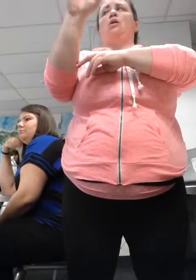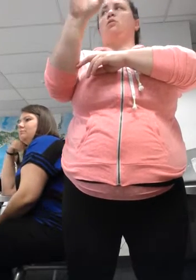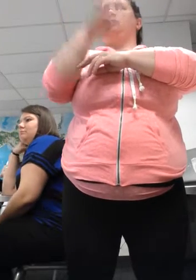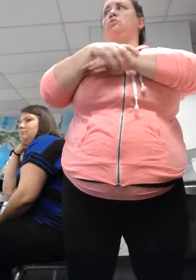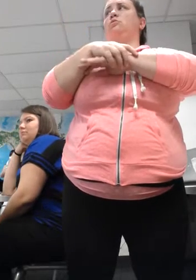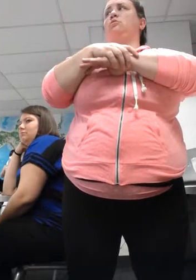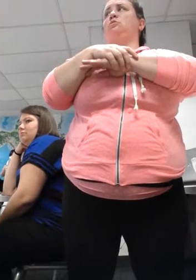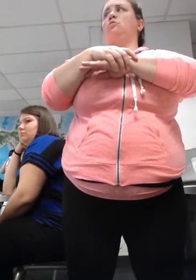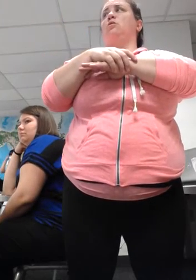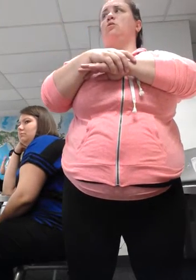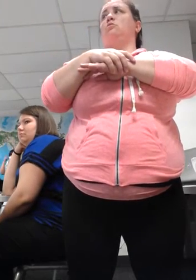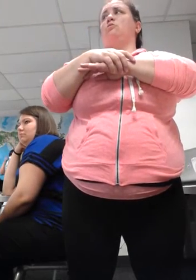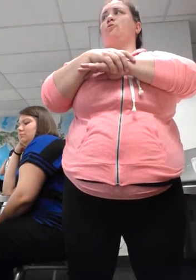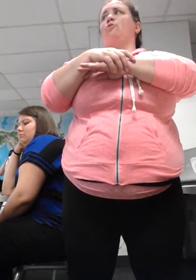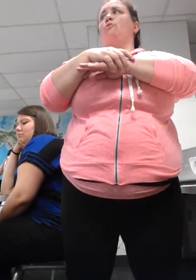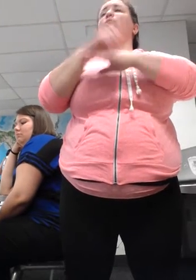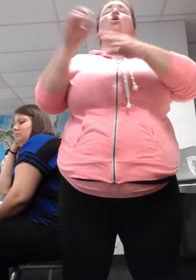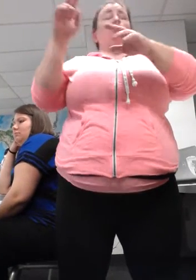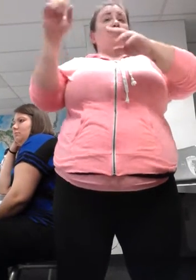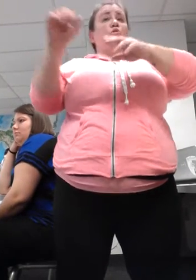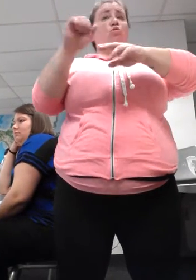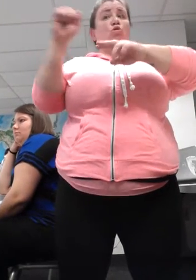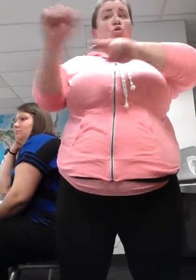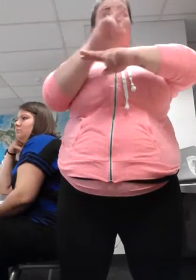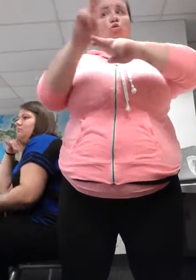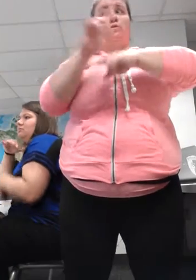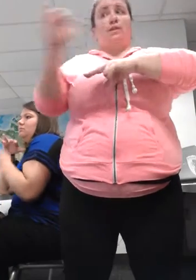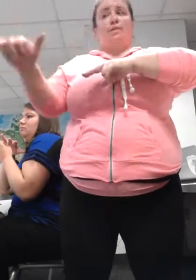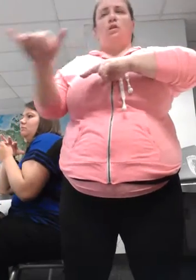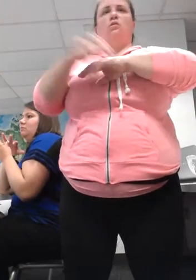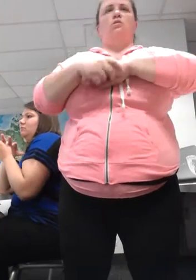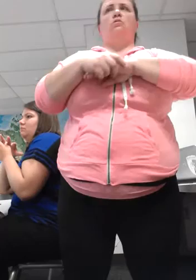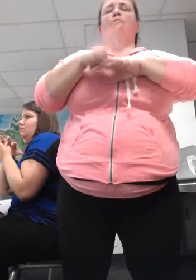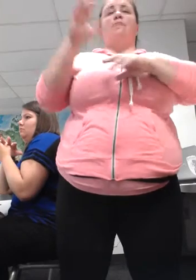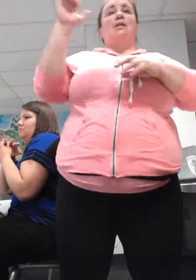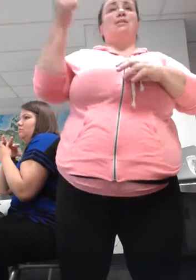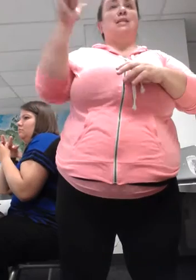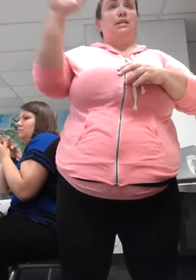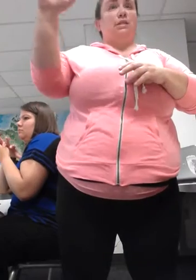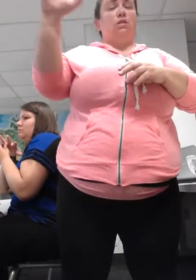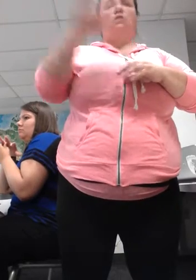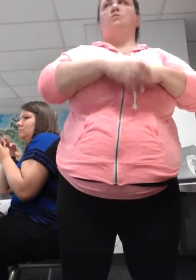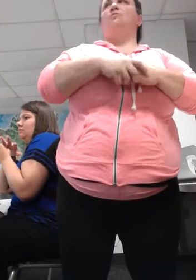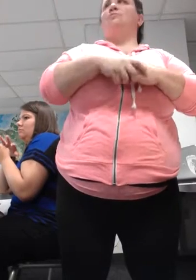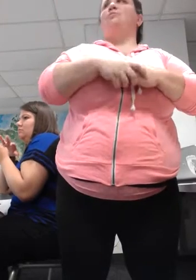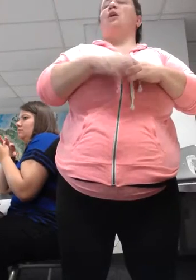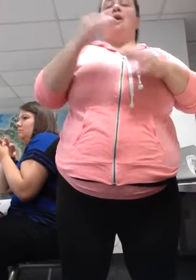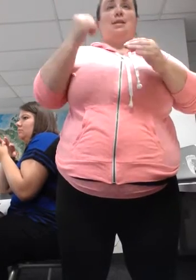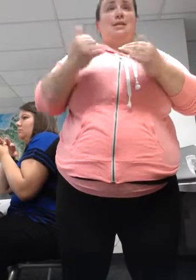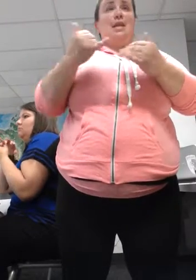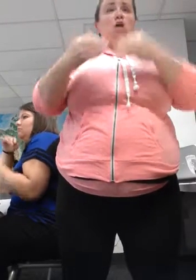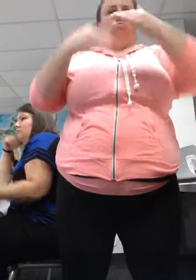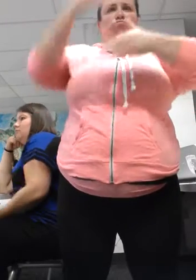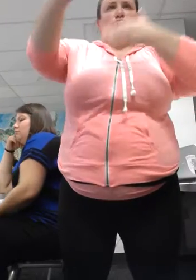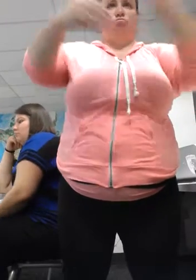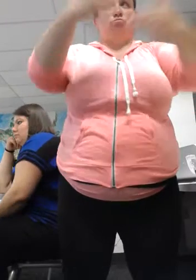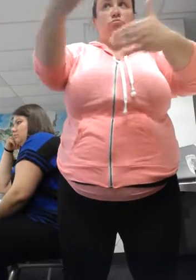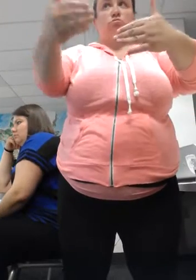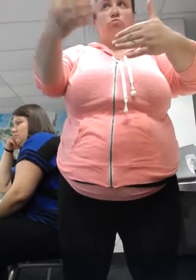summer course, I will be using that 10 C's. So from now on, any